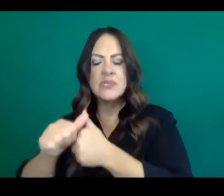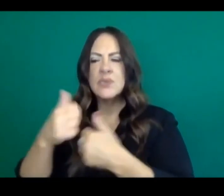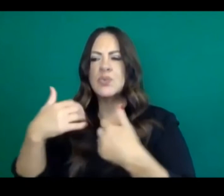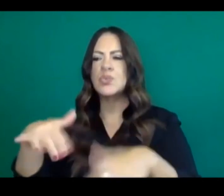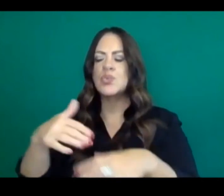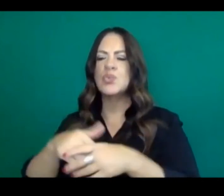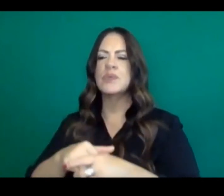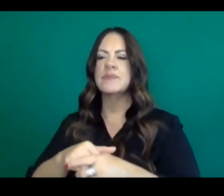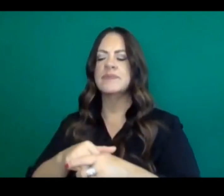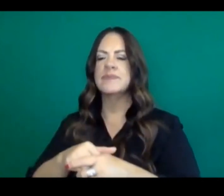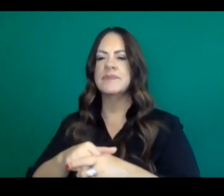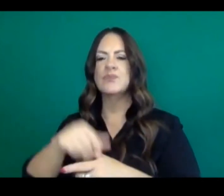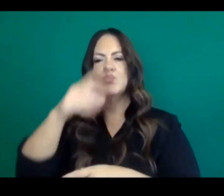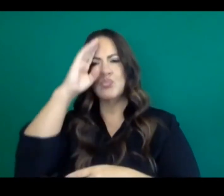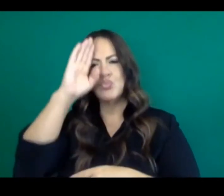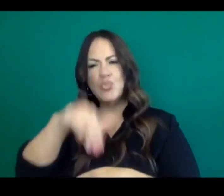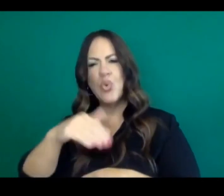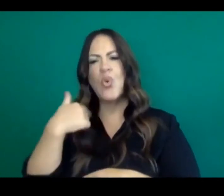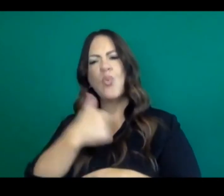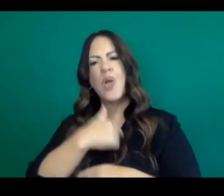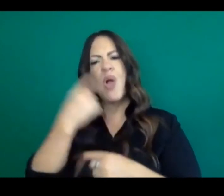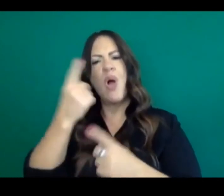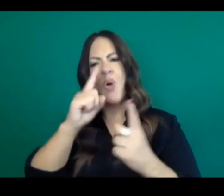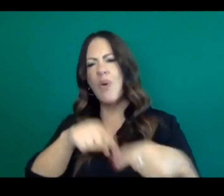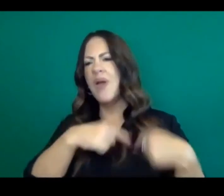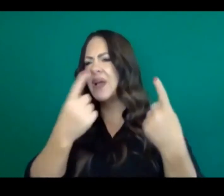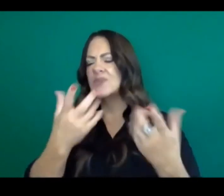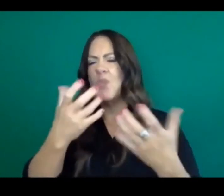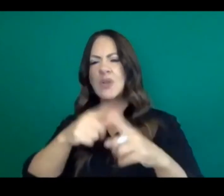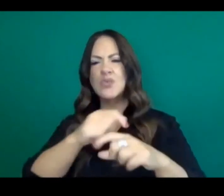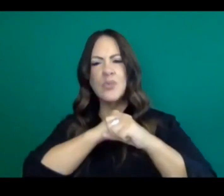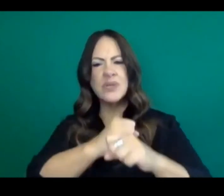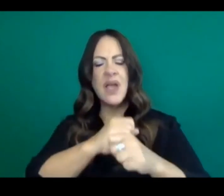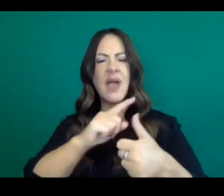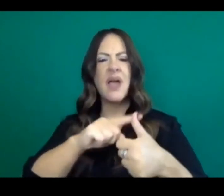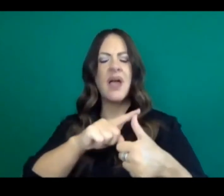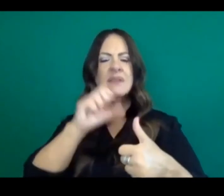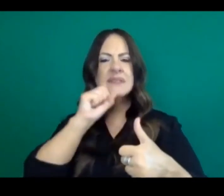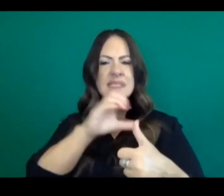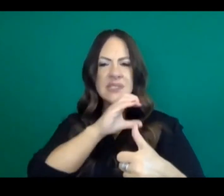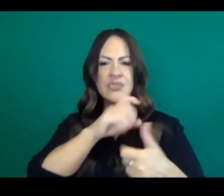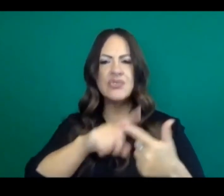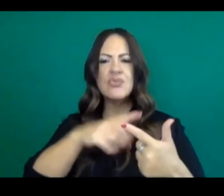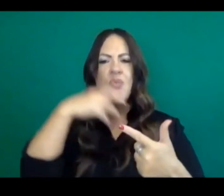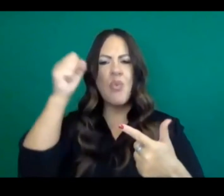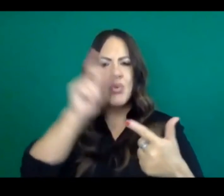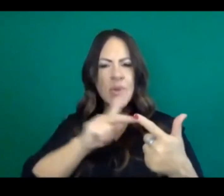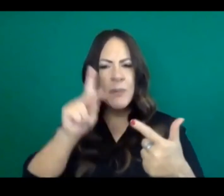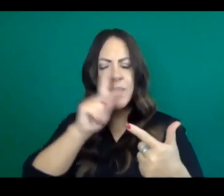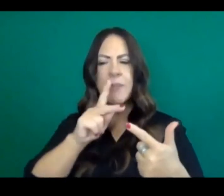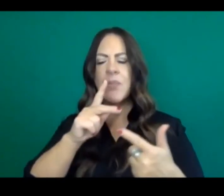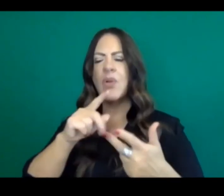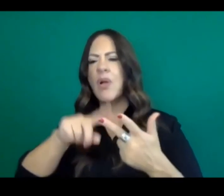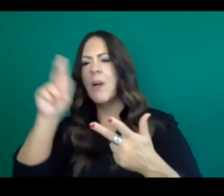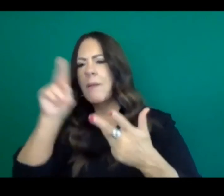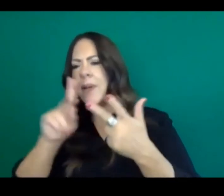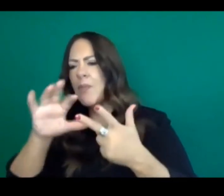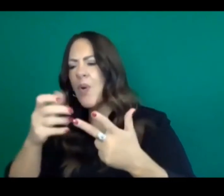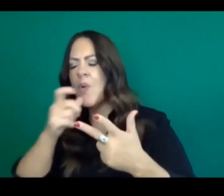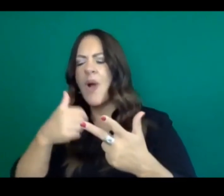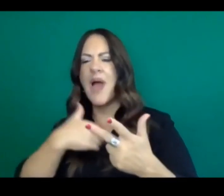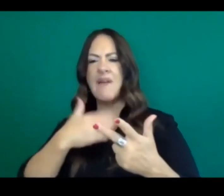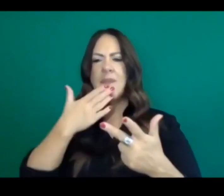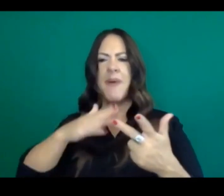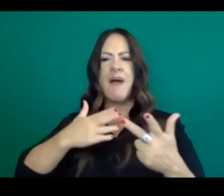thinks about a lot of our vulnerable populations, protecting seniors, older Californians, those with underlying conditions and those